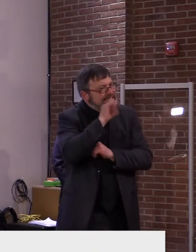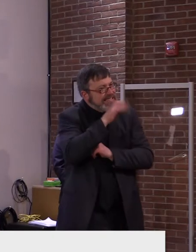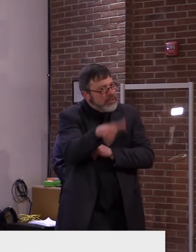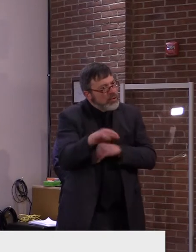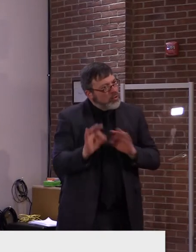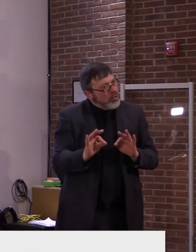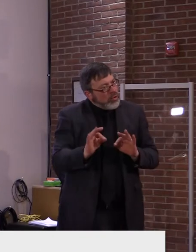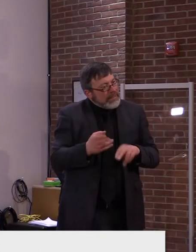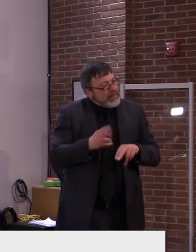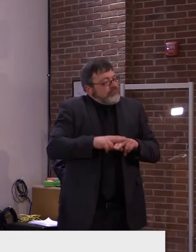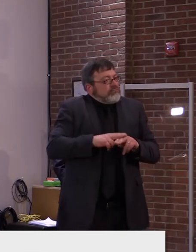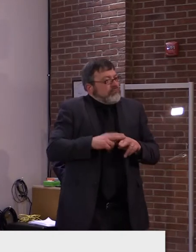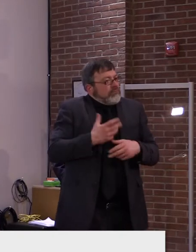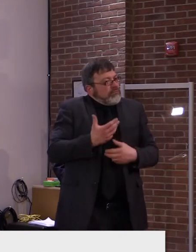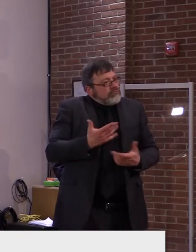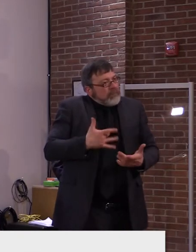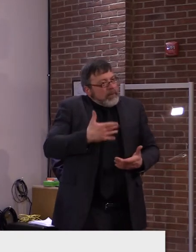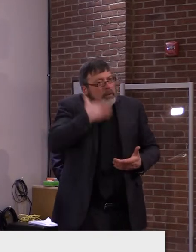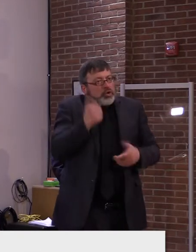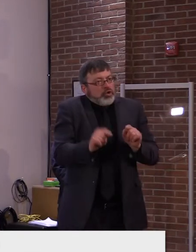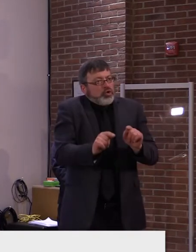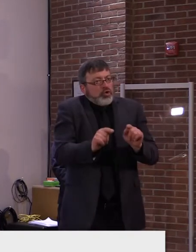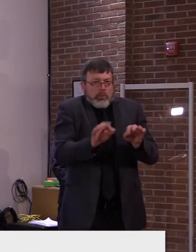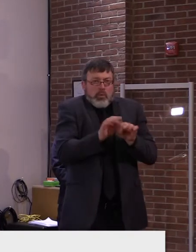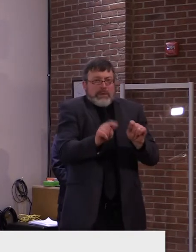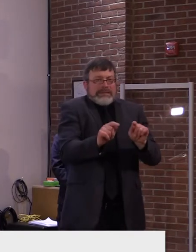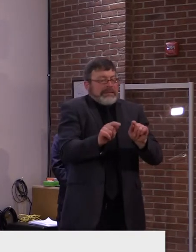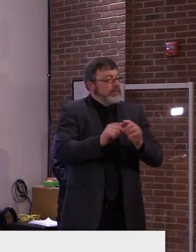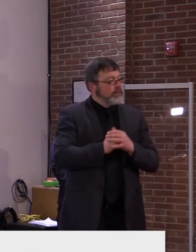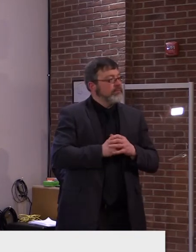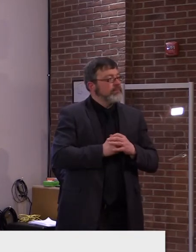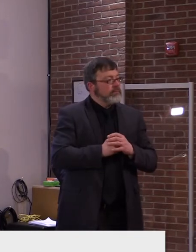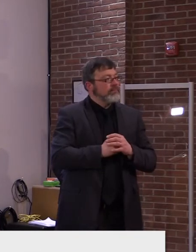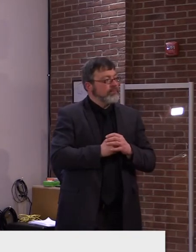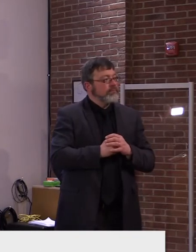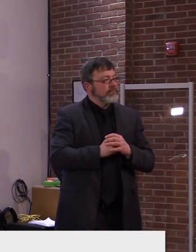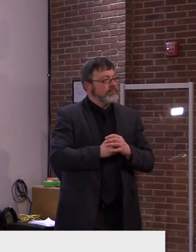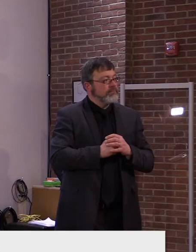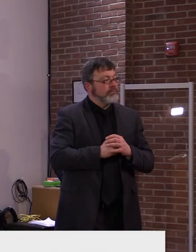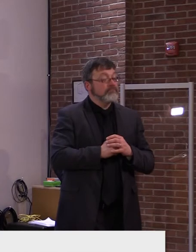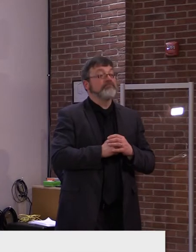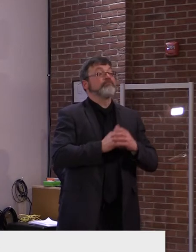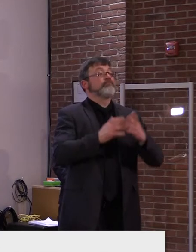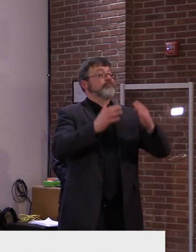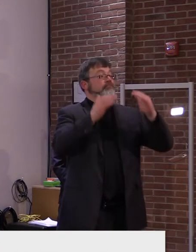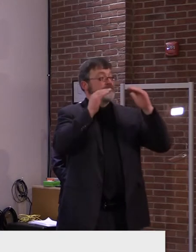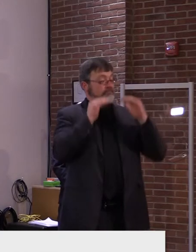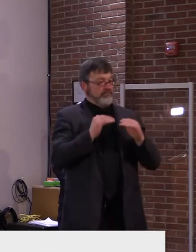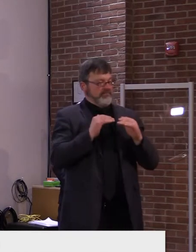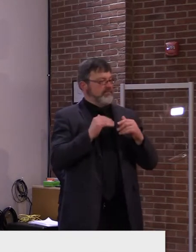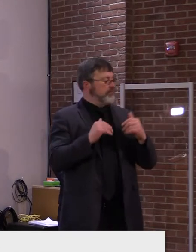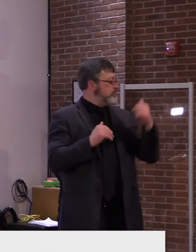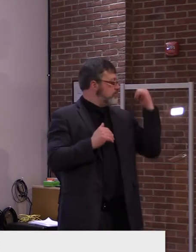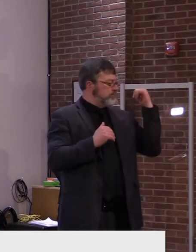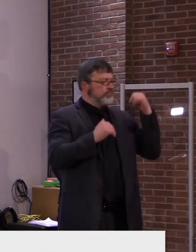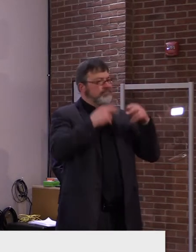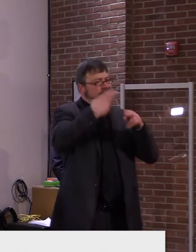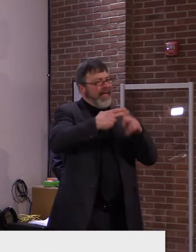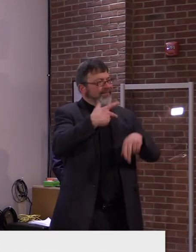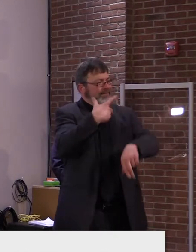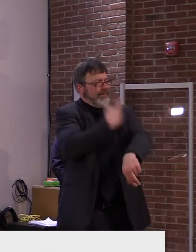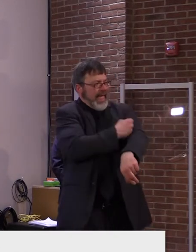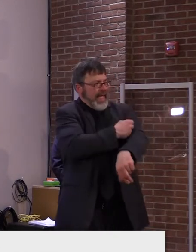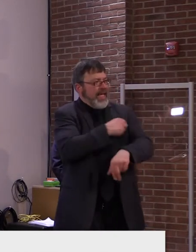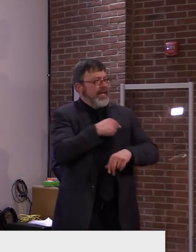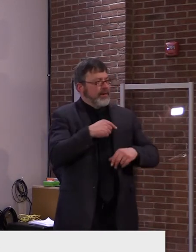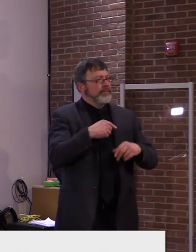I have just one update on the vaccination front. Secretary Smith has already noted we're aiming to expand vaccination further